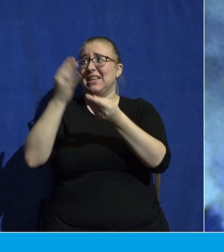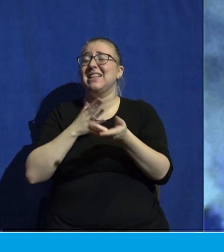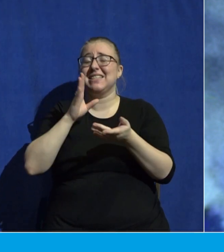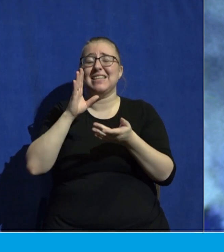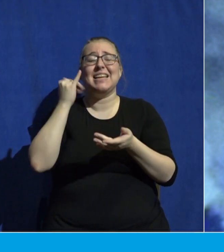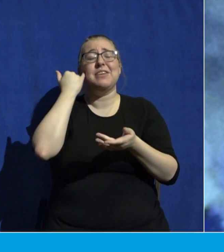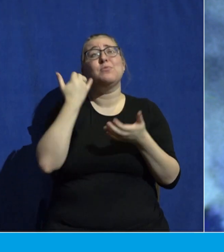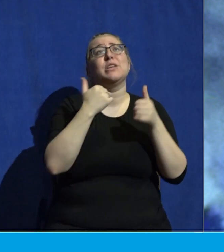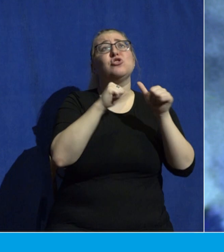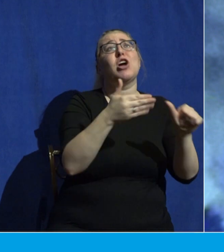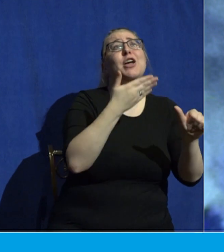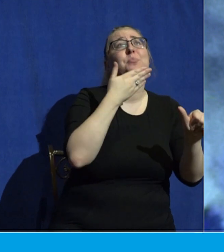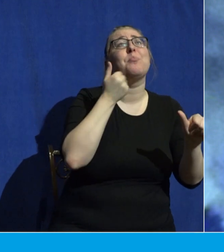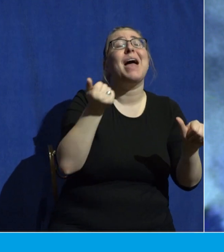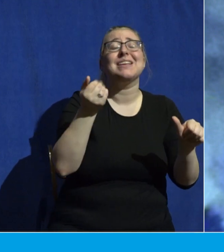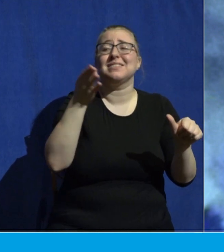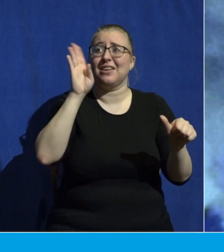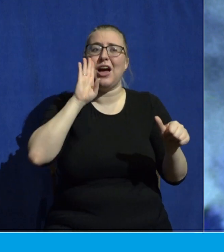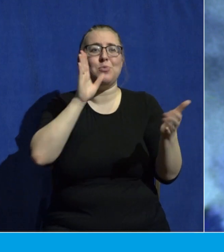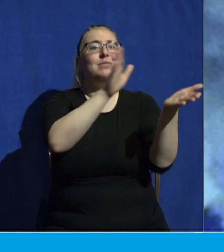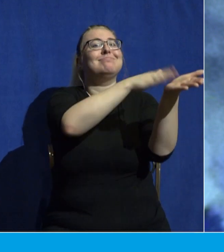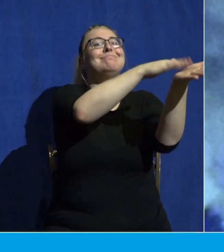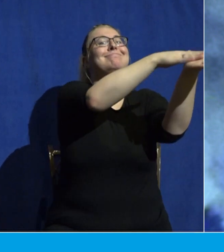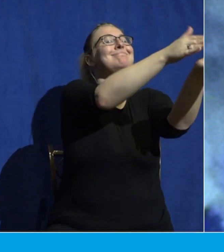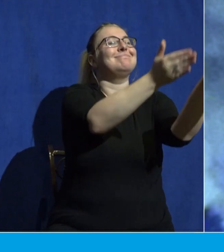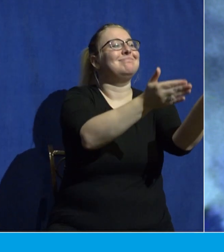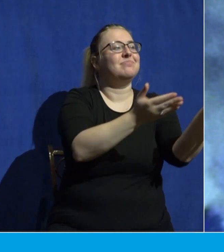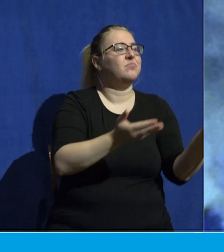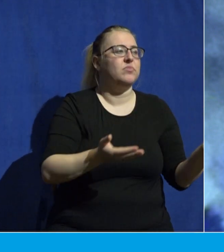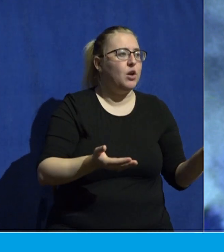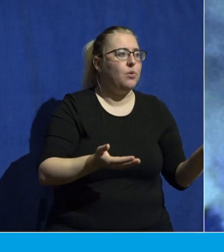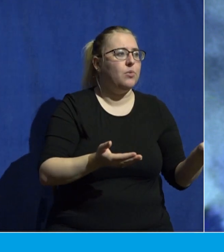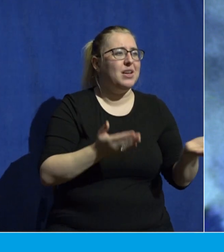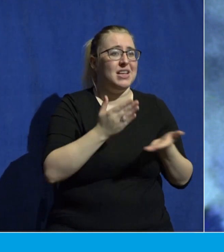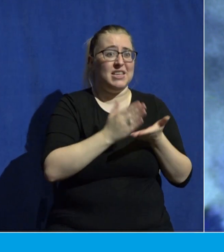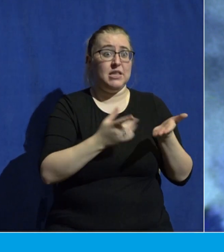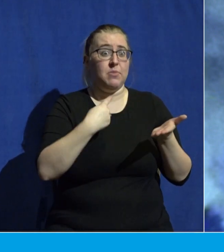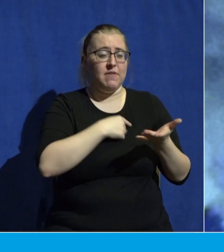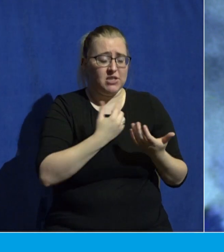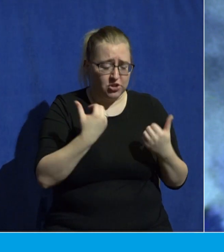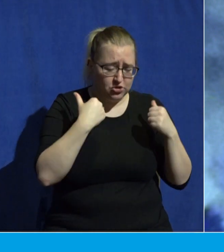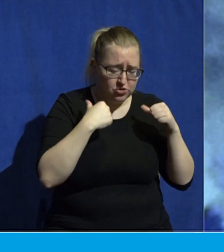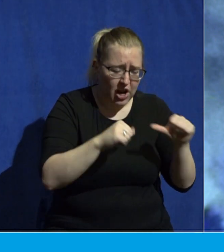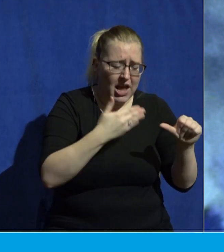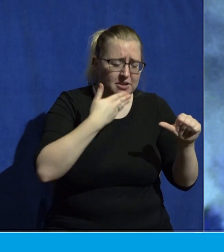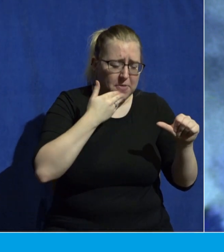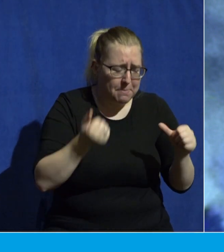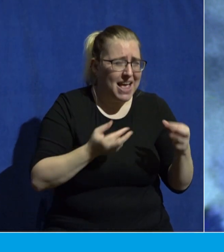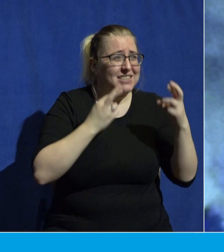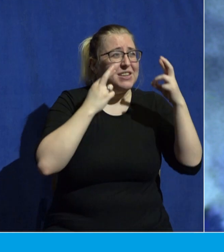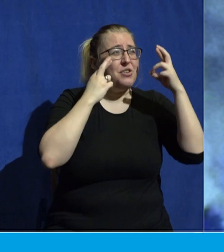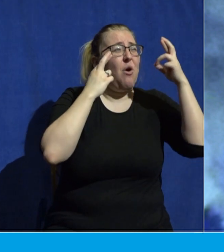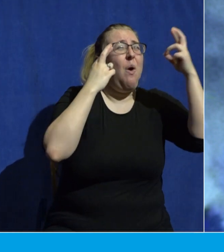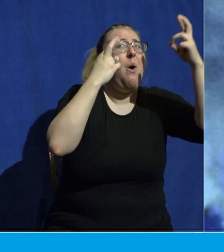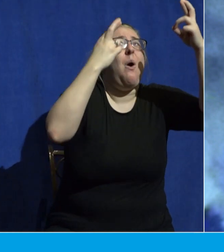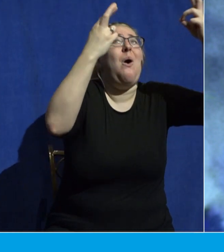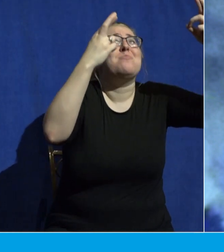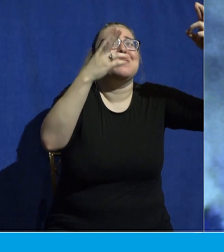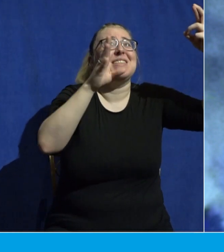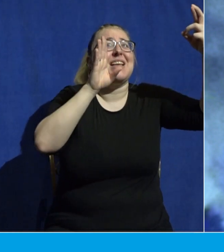best. And some of us in this gathering are giving it our best, hoping and just crossing our fingers that we'll get that good pat on the back.